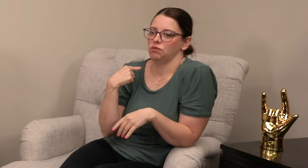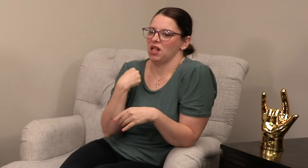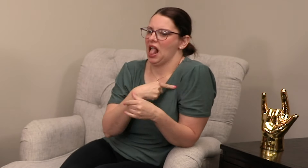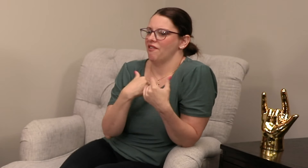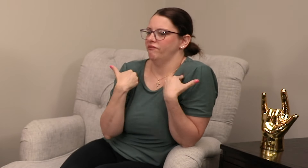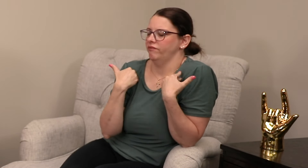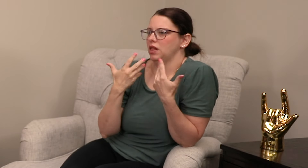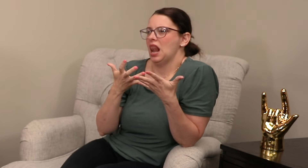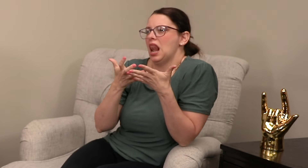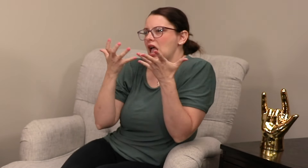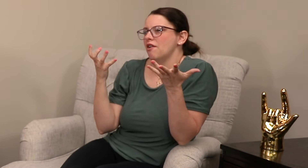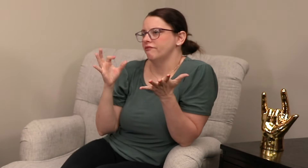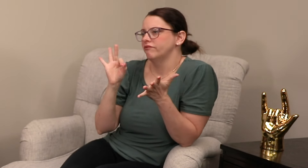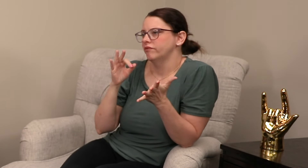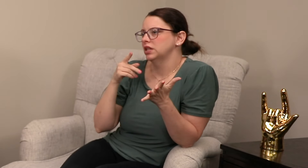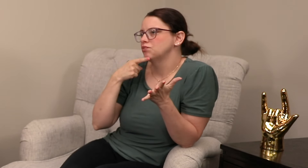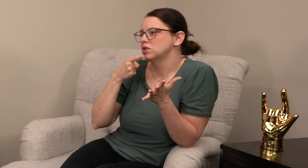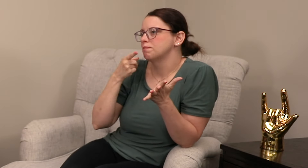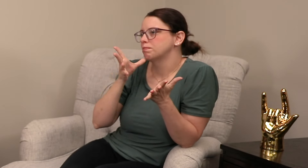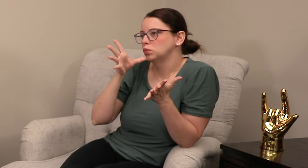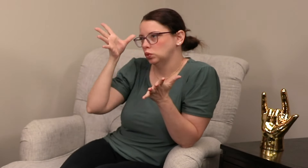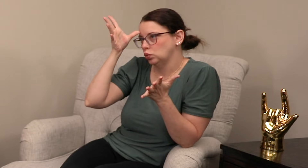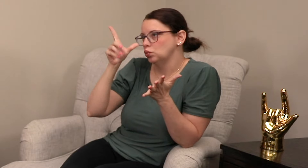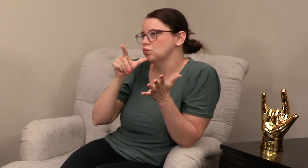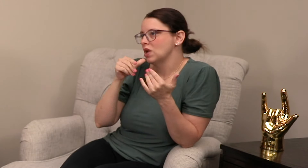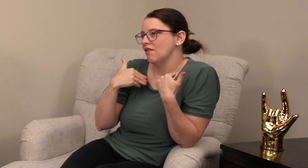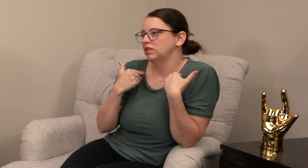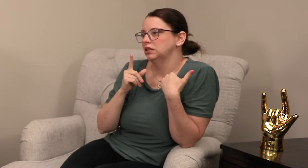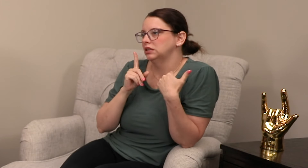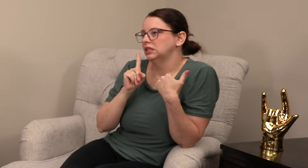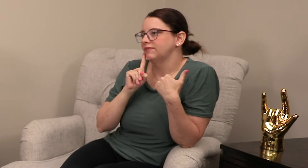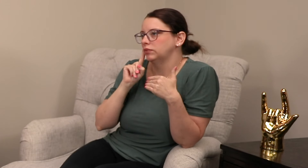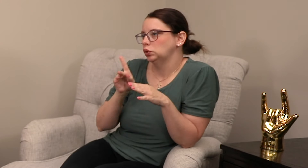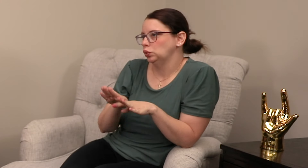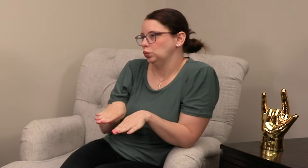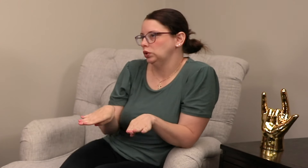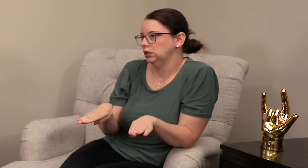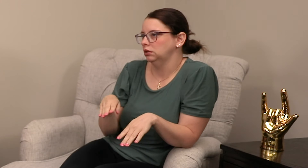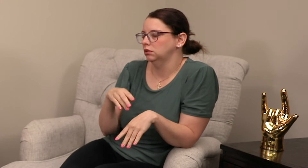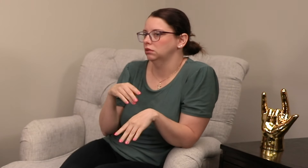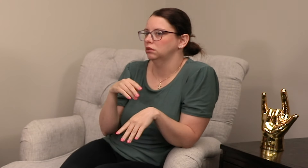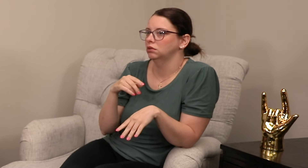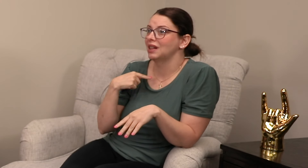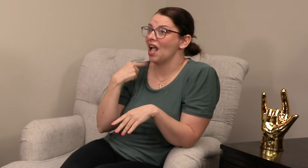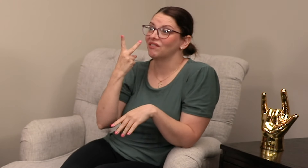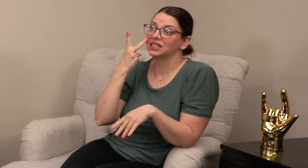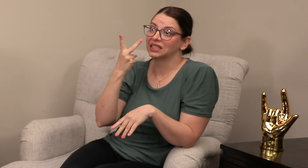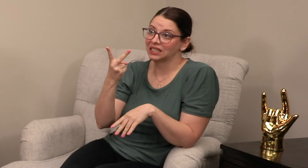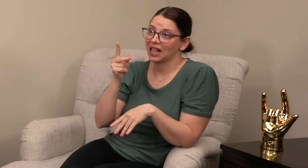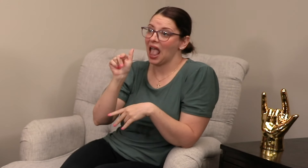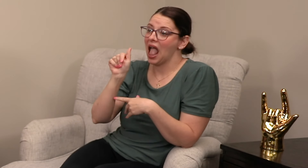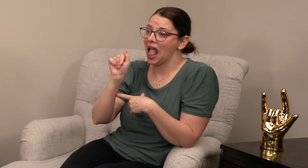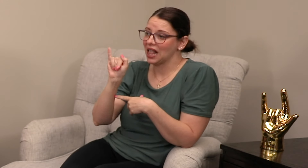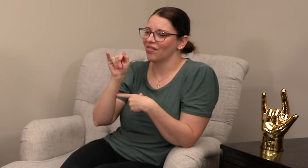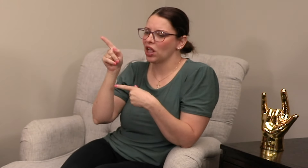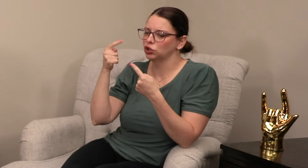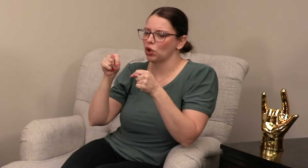maybe use AI because we have a lot of hearing parents who have deaf students or deaf children. And I've seen